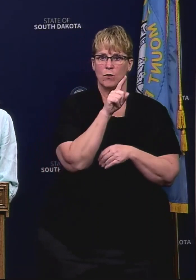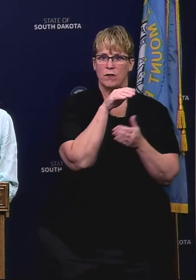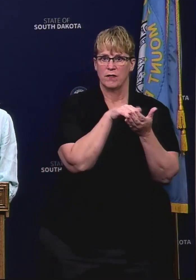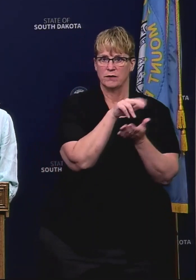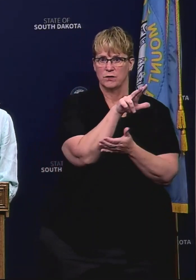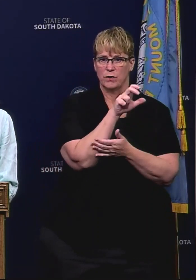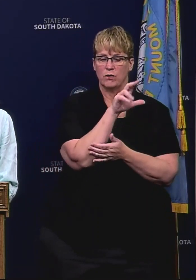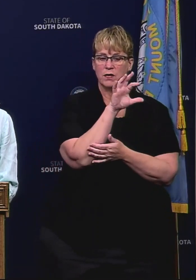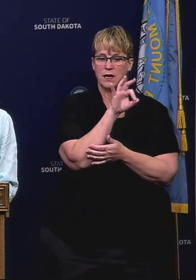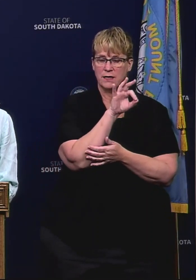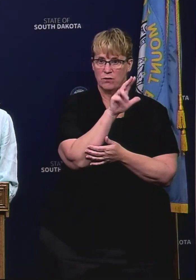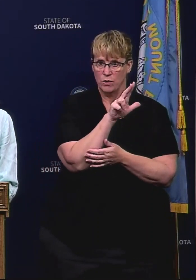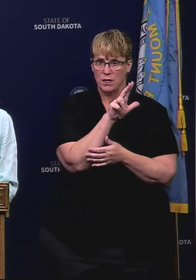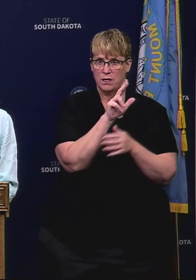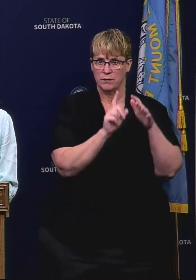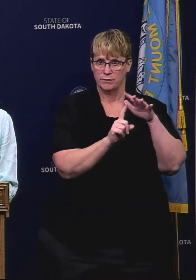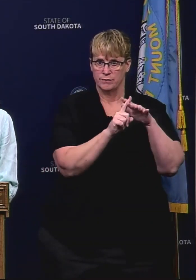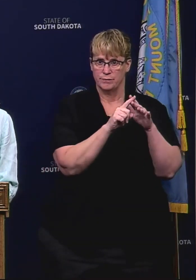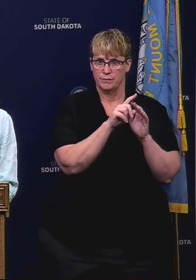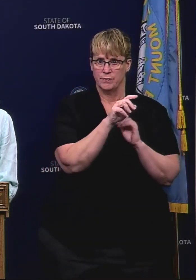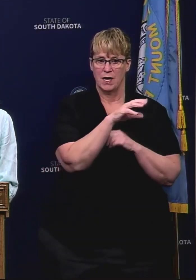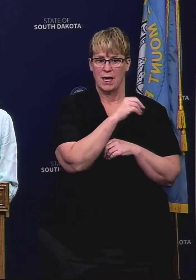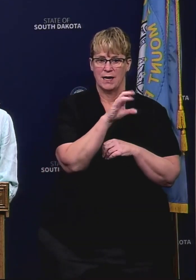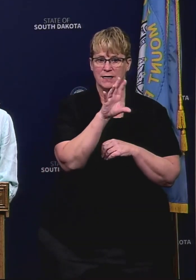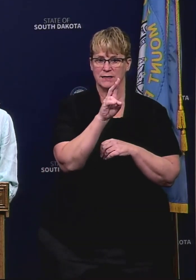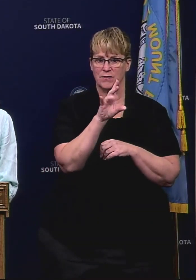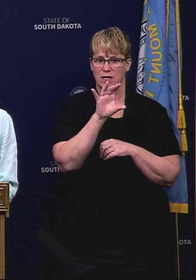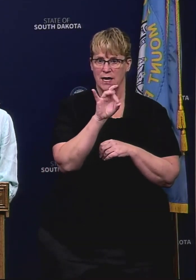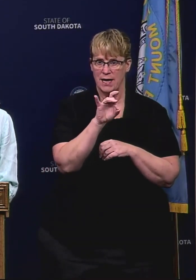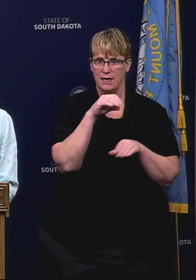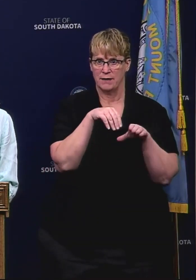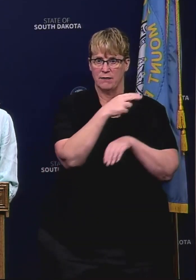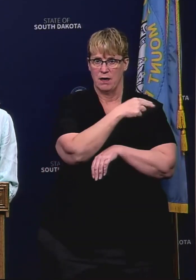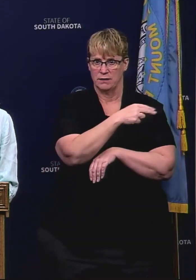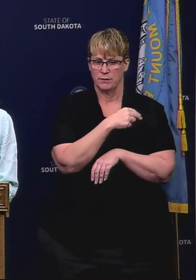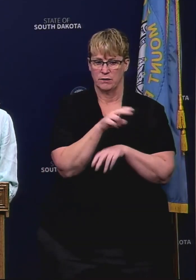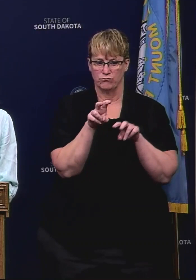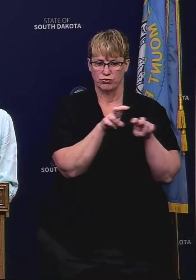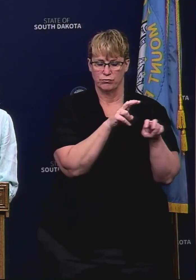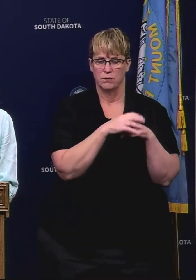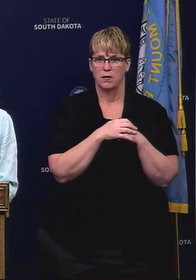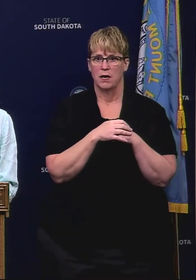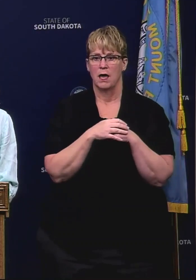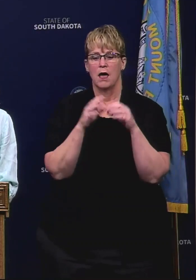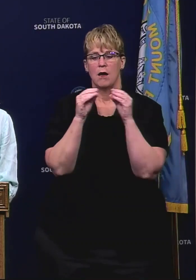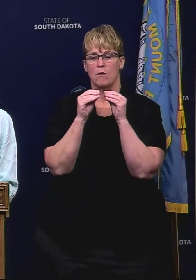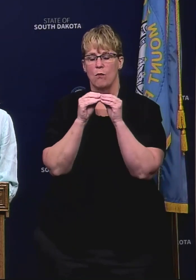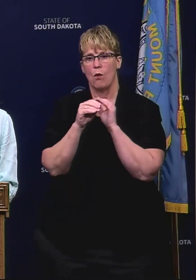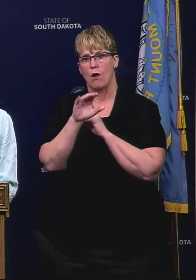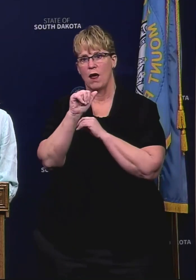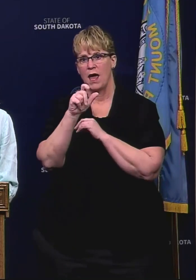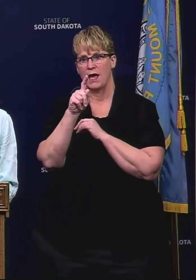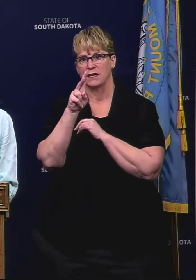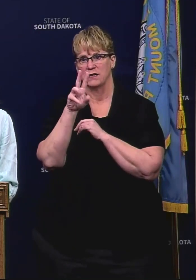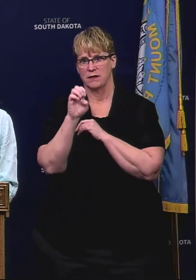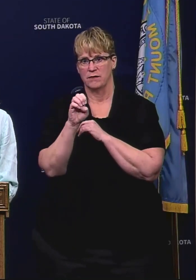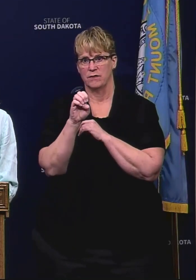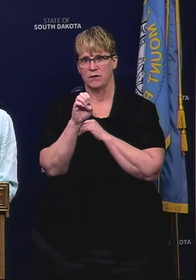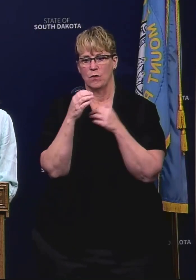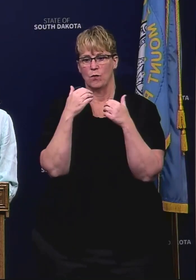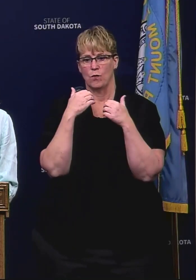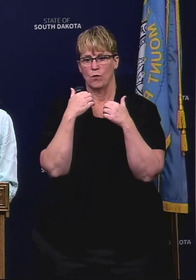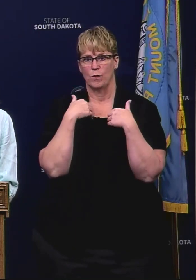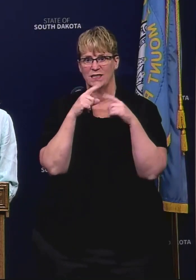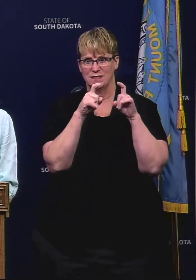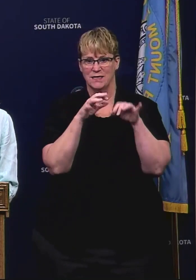,393 cases and 78 in the hospital. So we had more active cases and that's because we tested